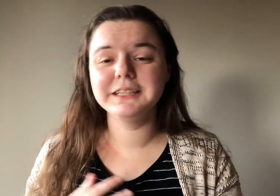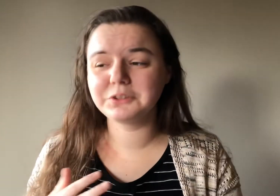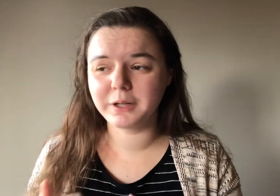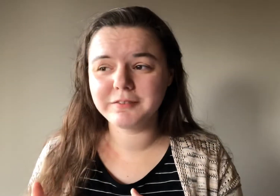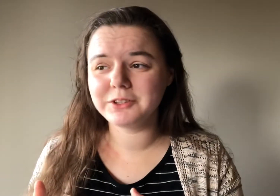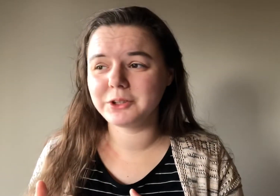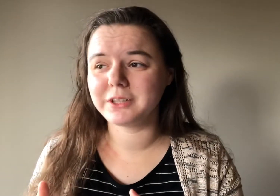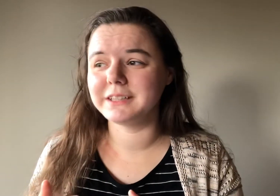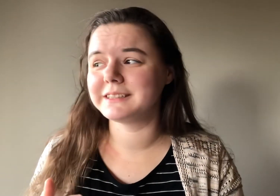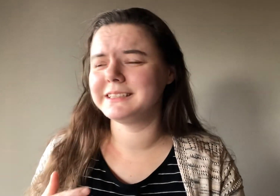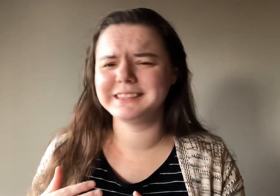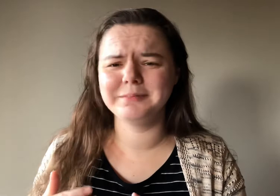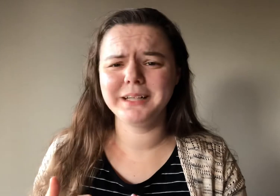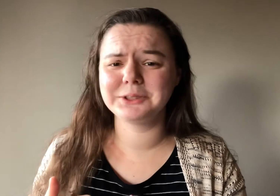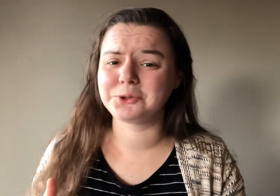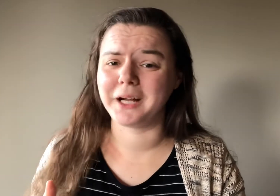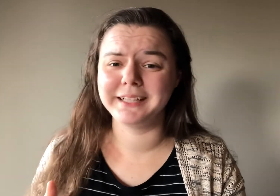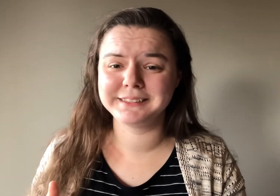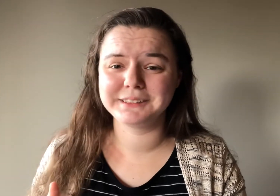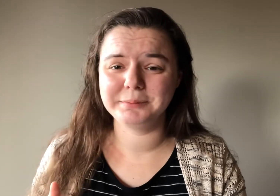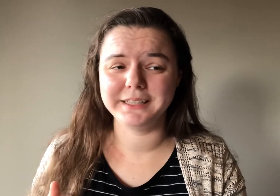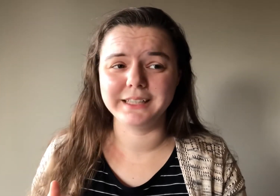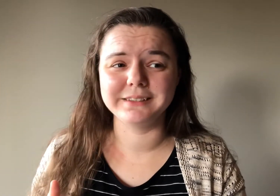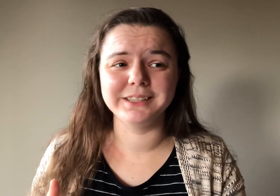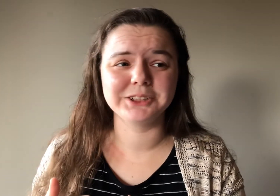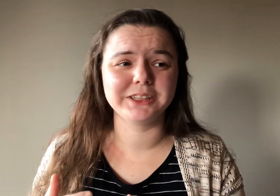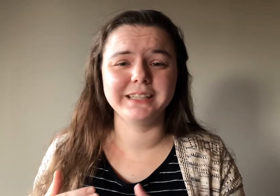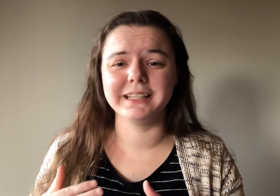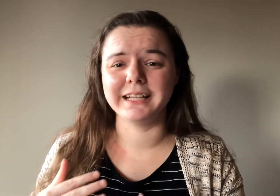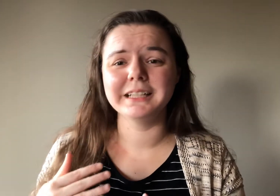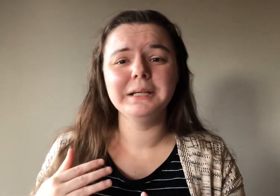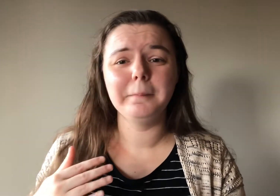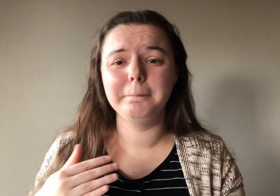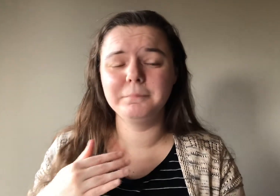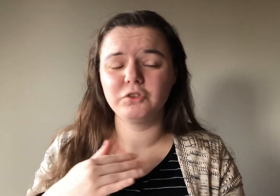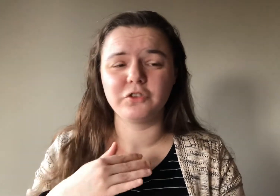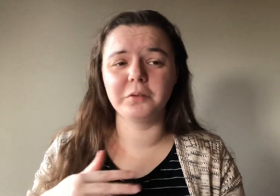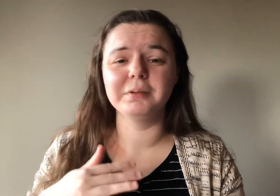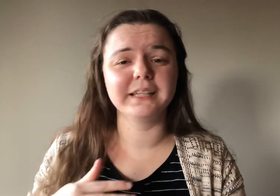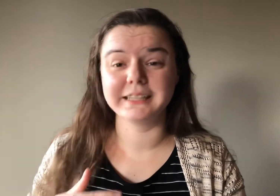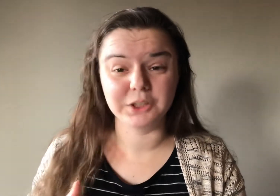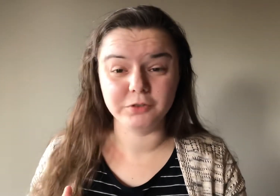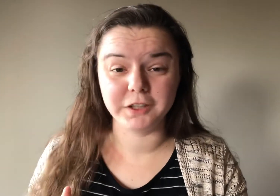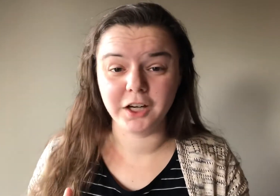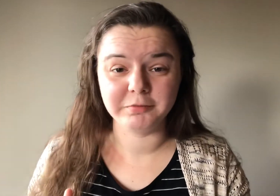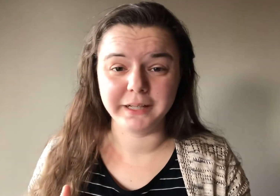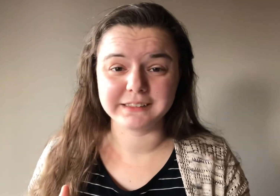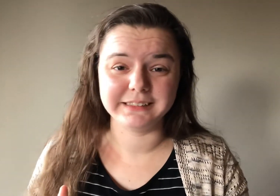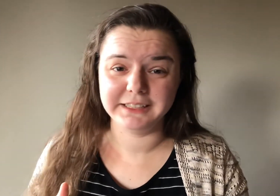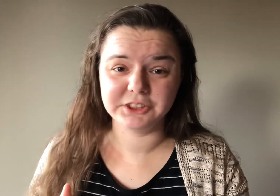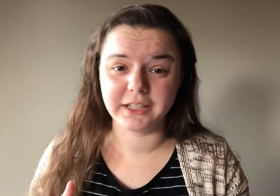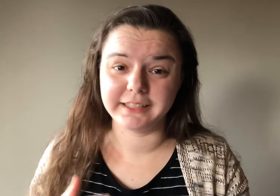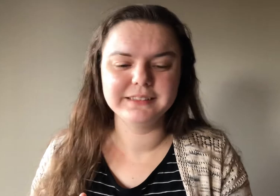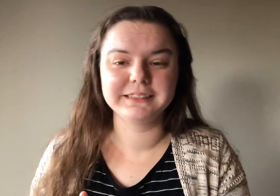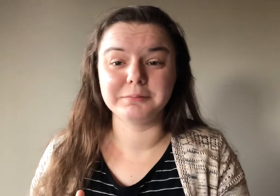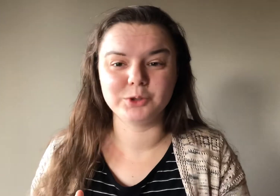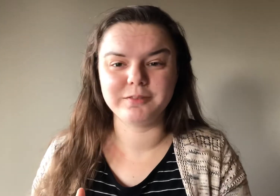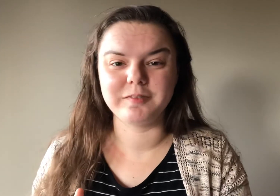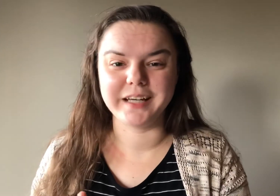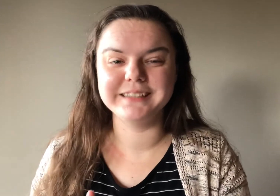It's one of other dokas. It's them like trying to speak English and like just completely goofing off backstage at some sort of event.